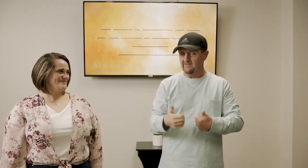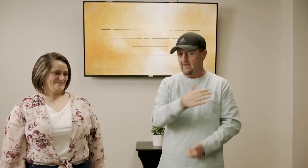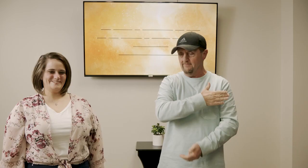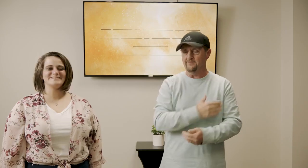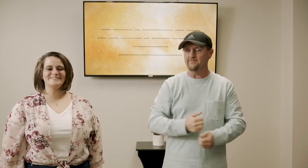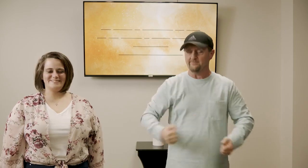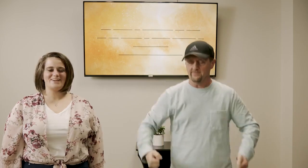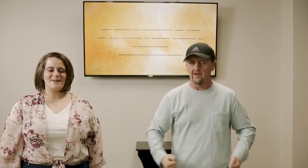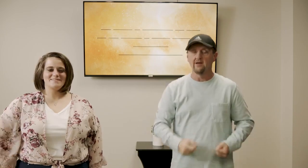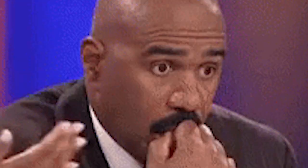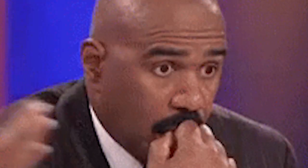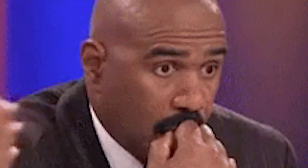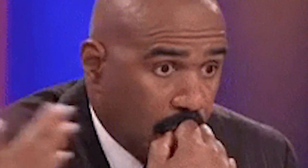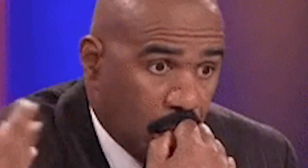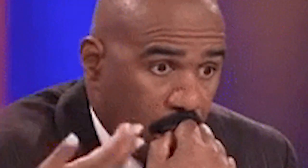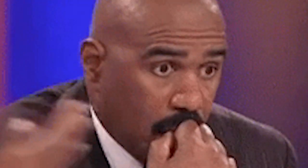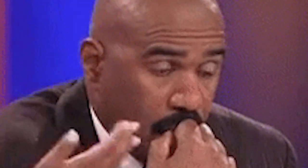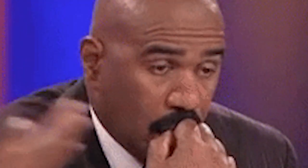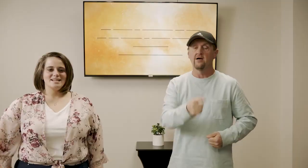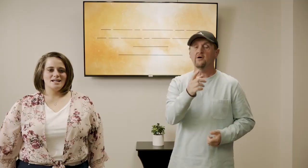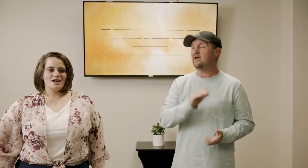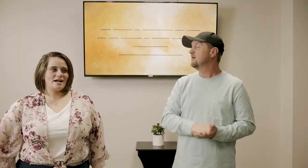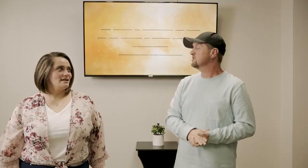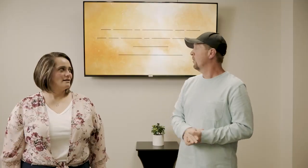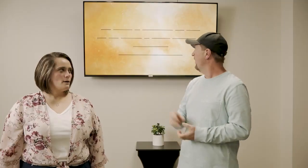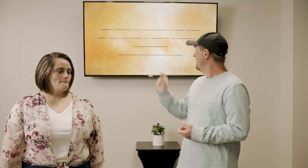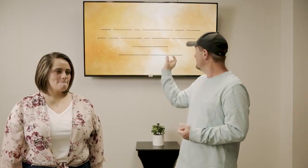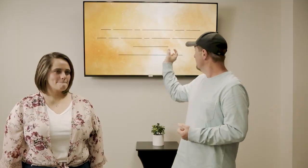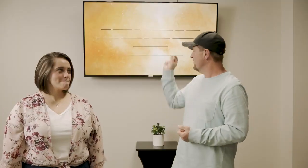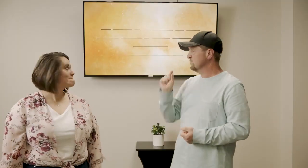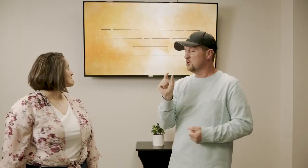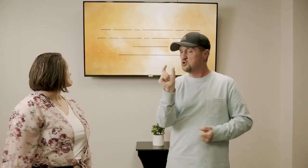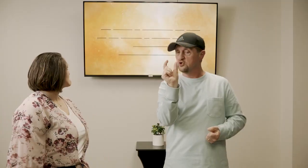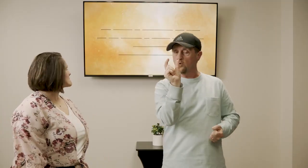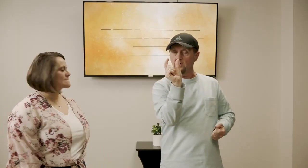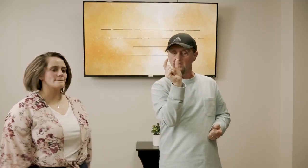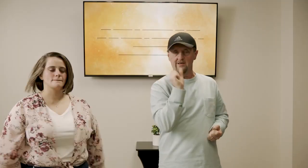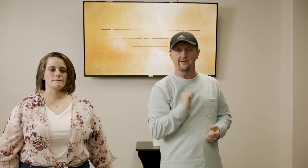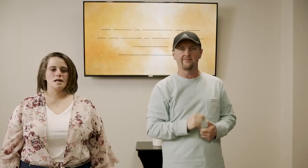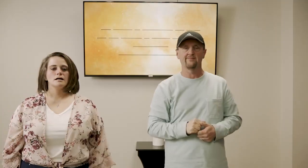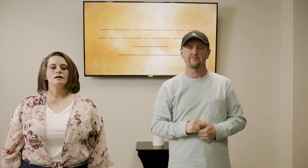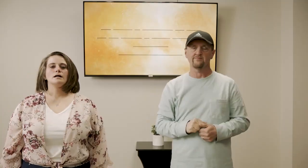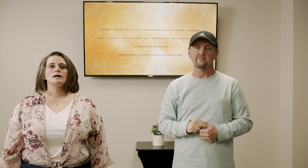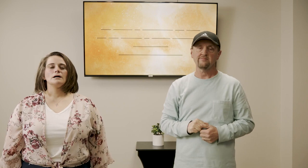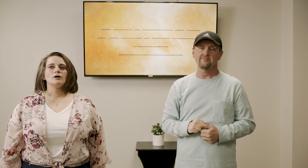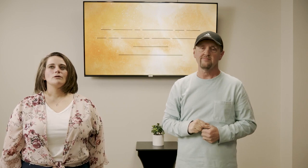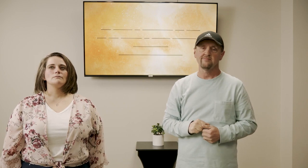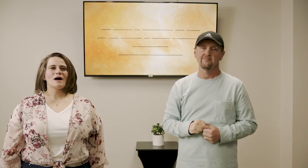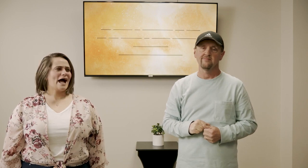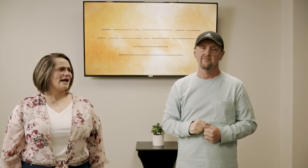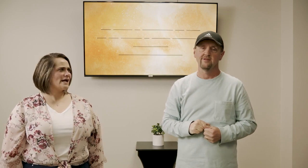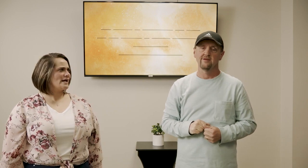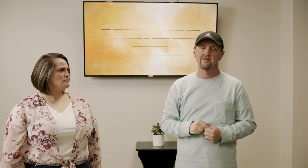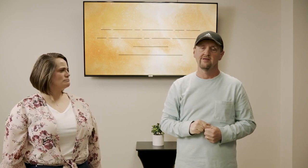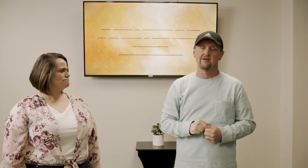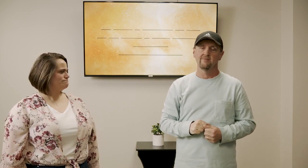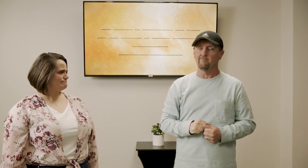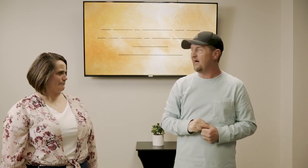-hmm yeah mm-hmm yeah okay all so what is that first short line my my